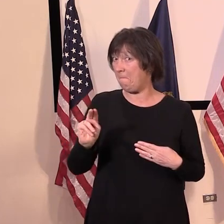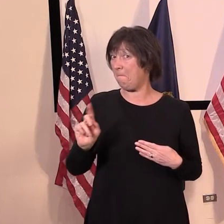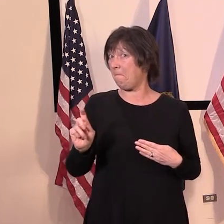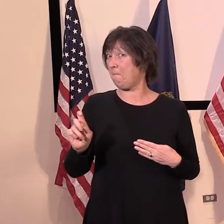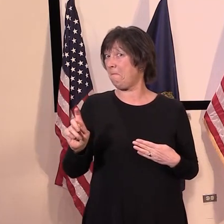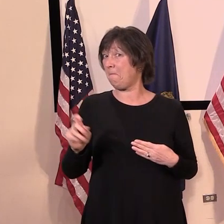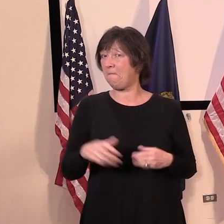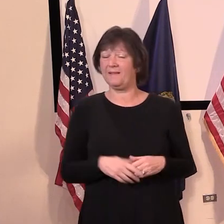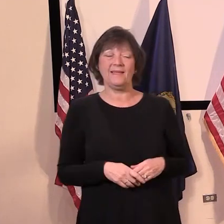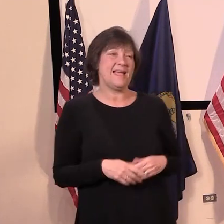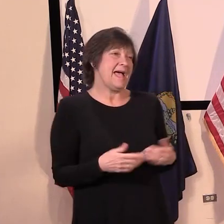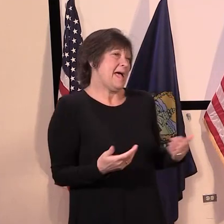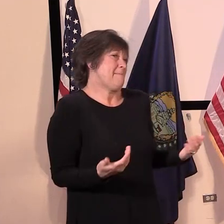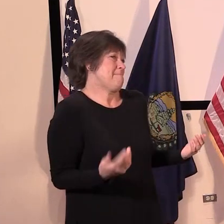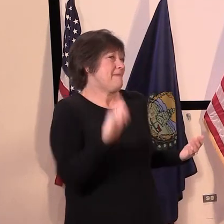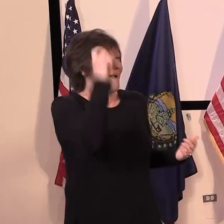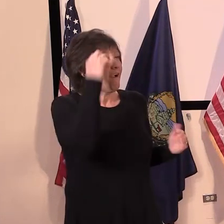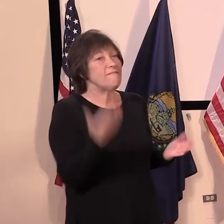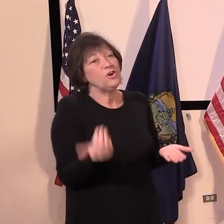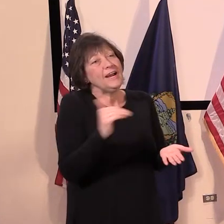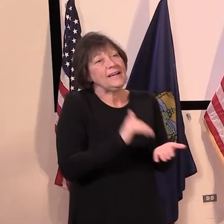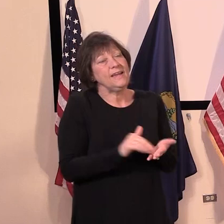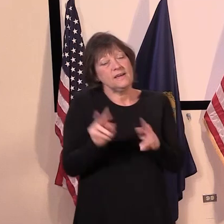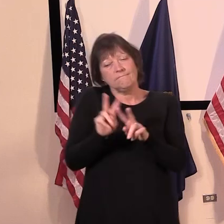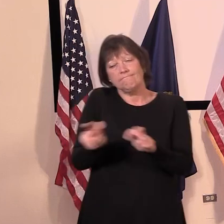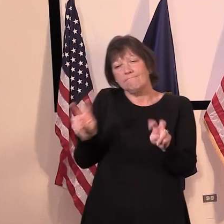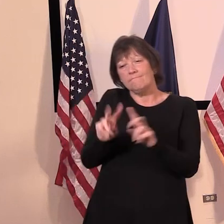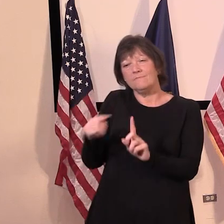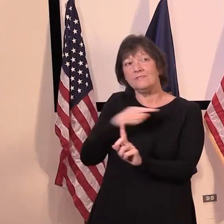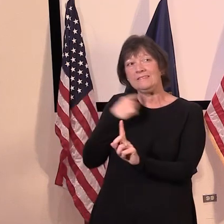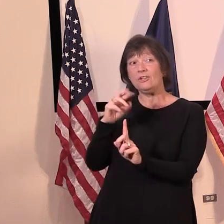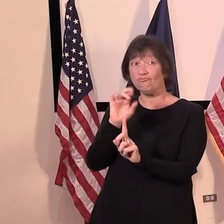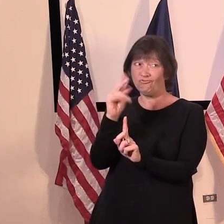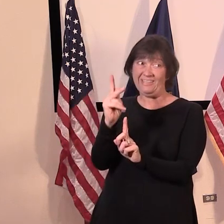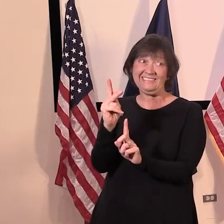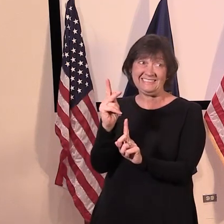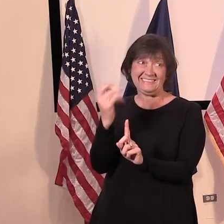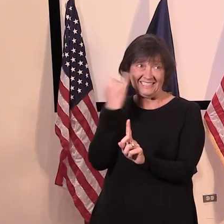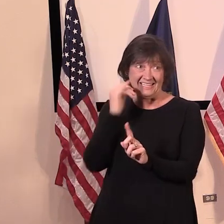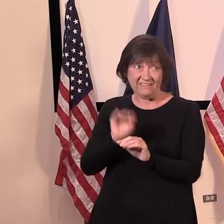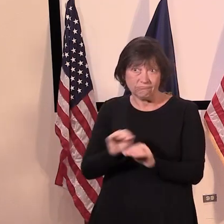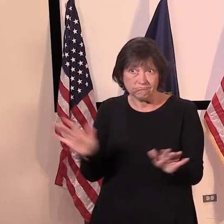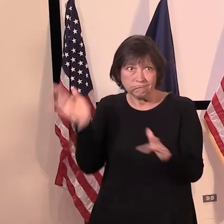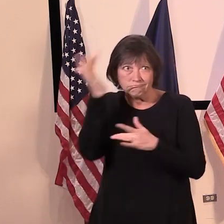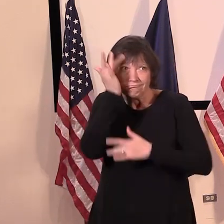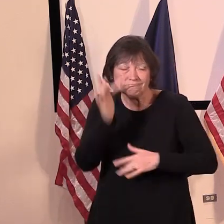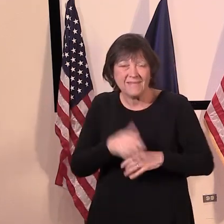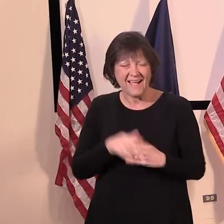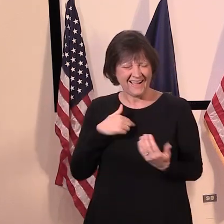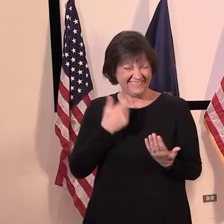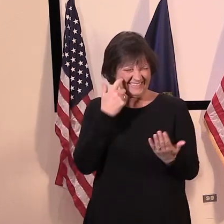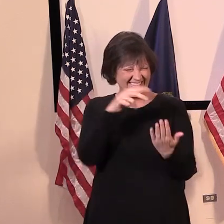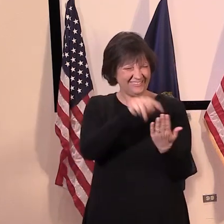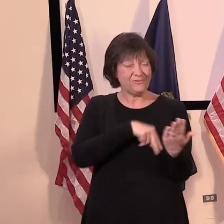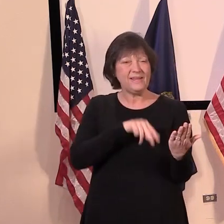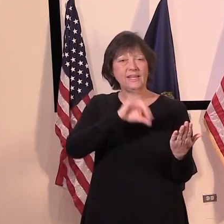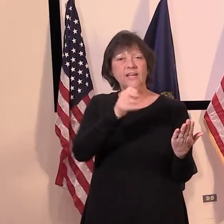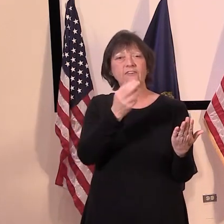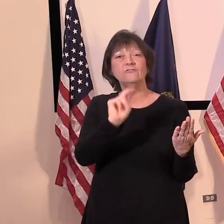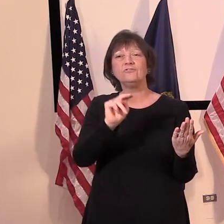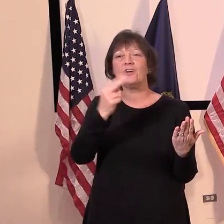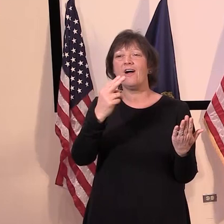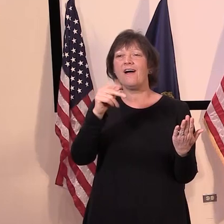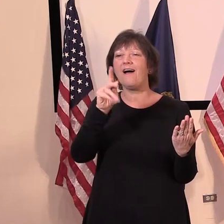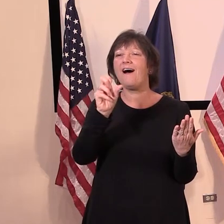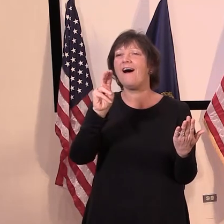you know, we look at at risk there as well. When I see some of I was reading a John Hopkins report